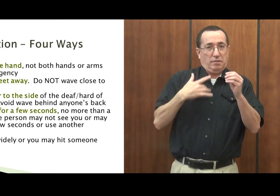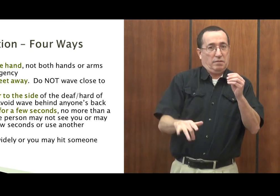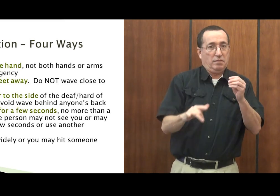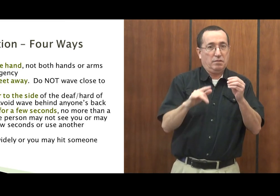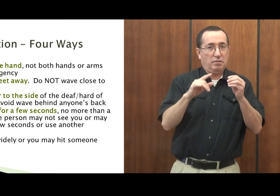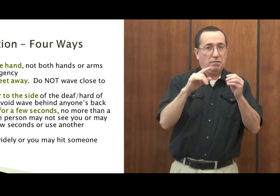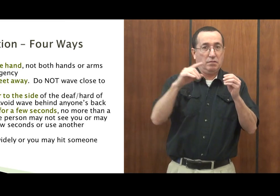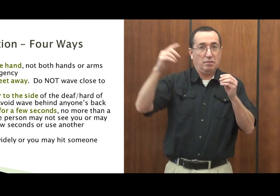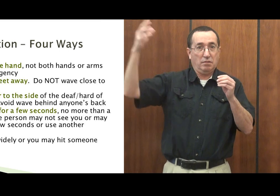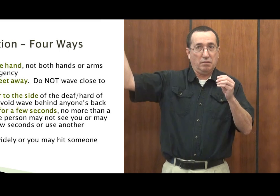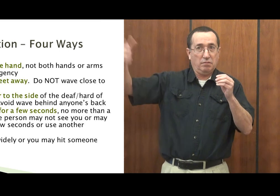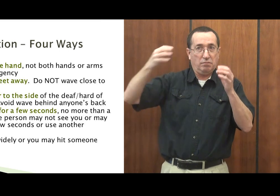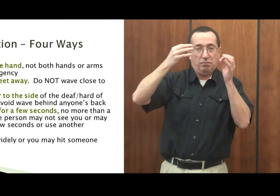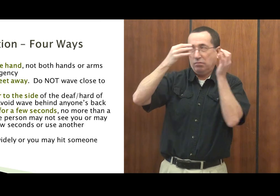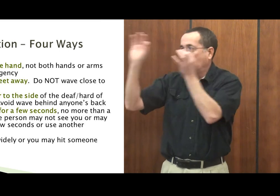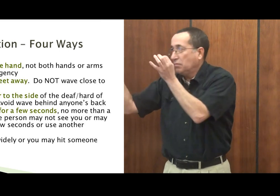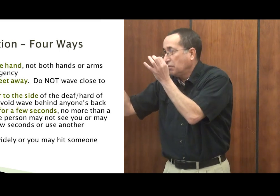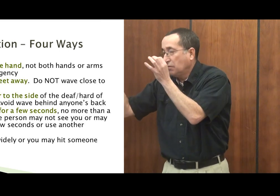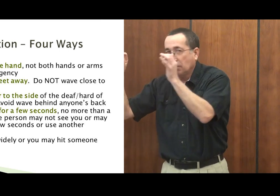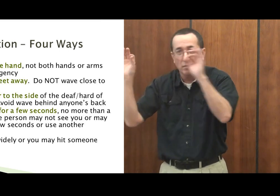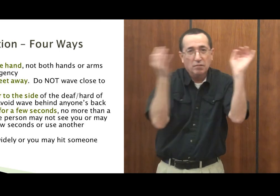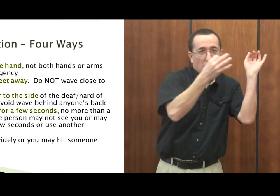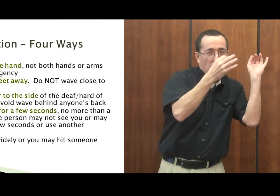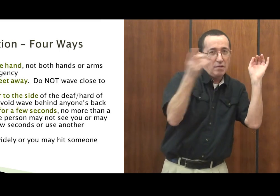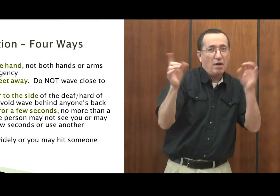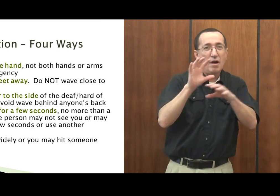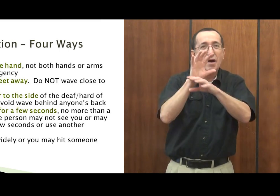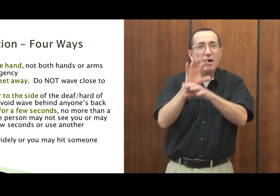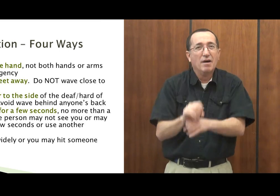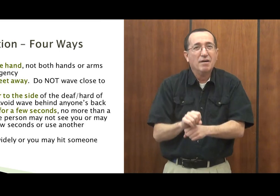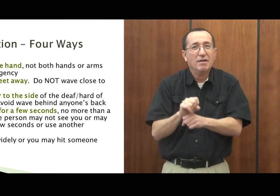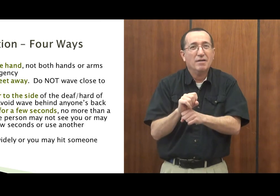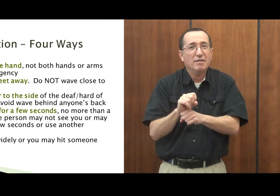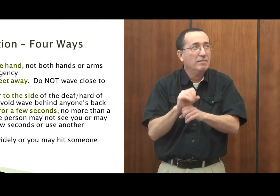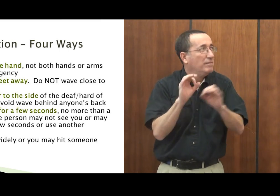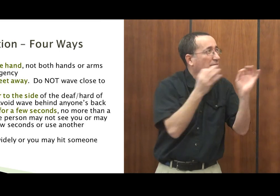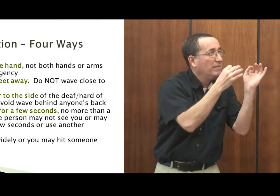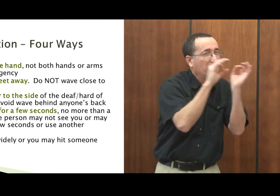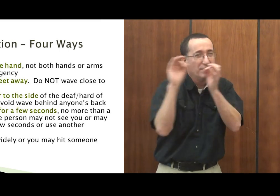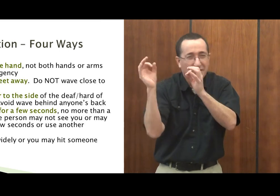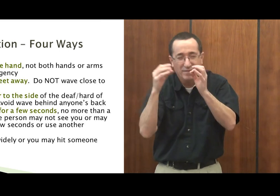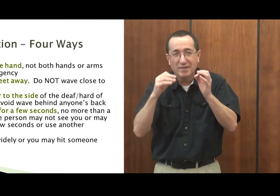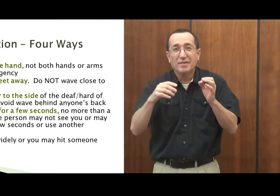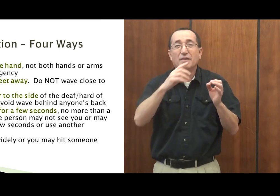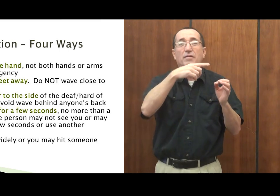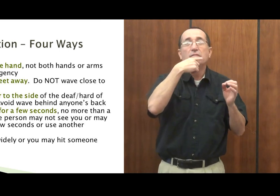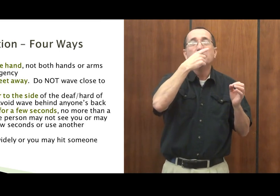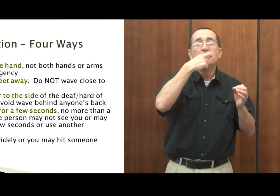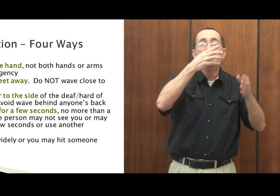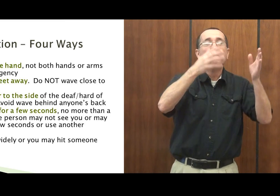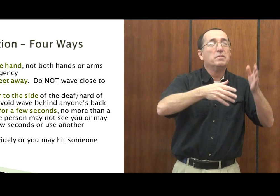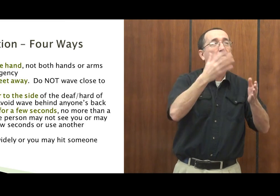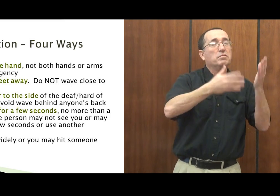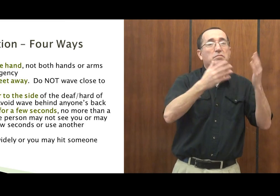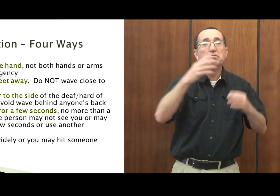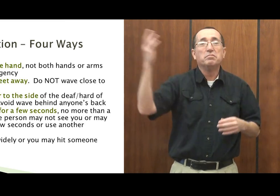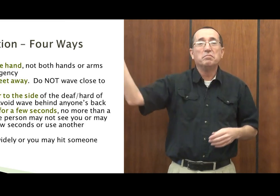have very acute peripheral vision. If something moves on the periphery, they'll look. Hearing people